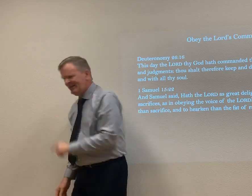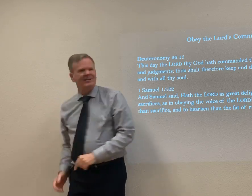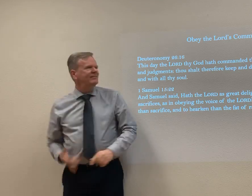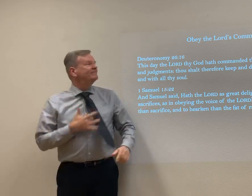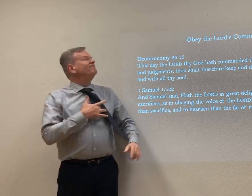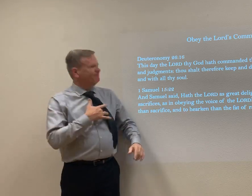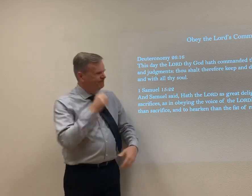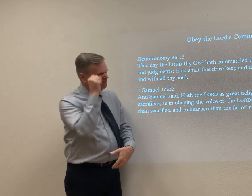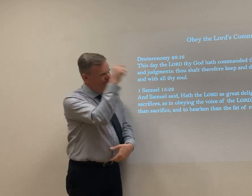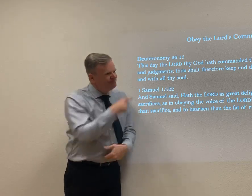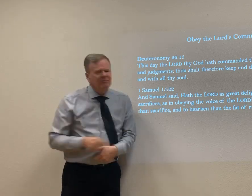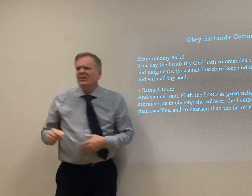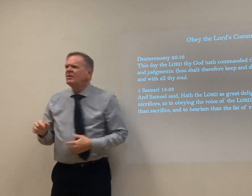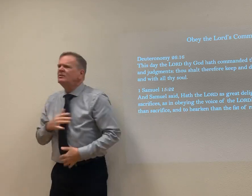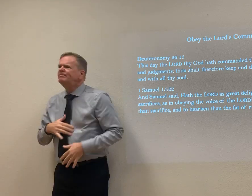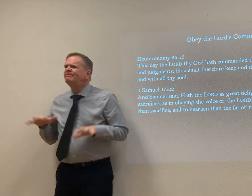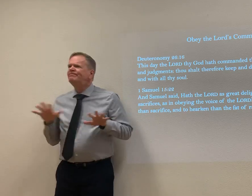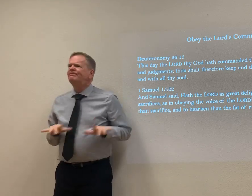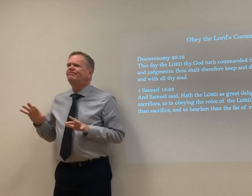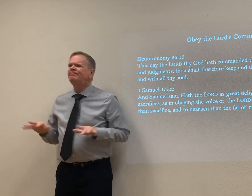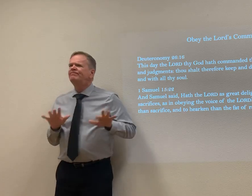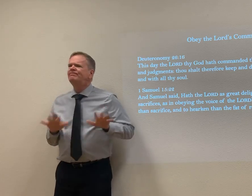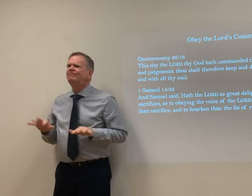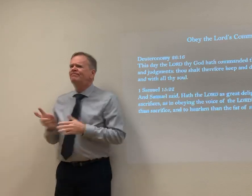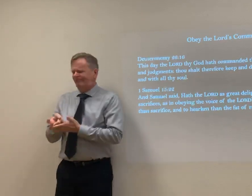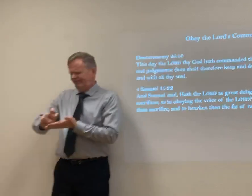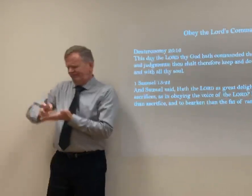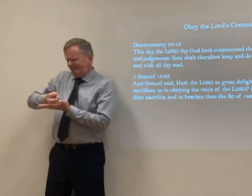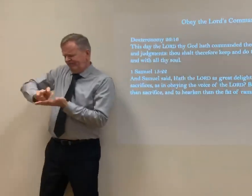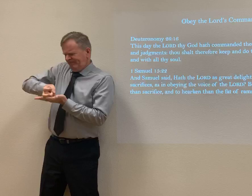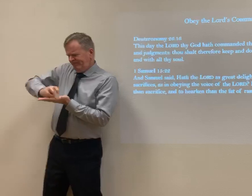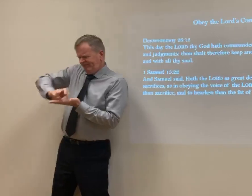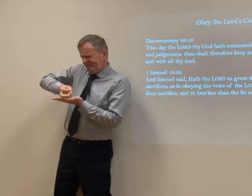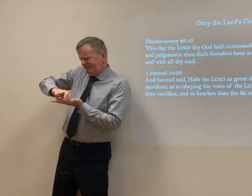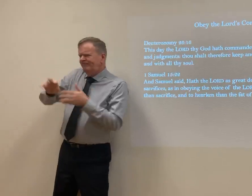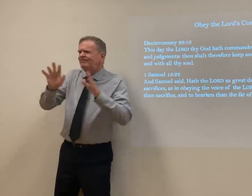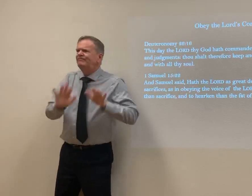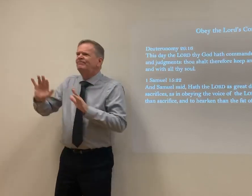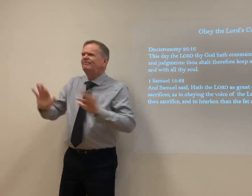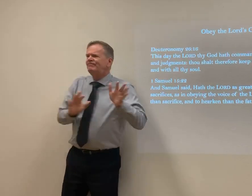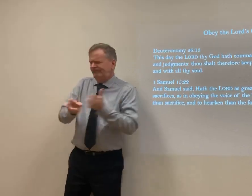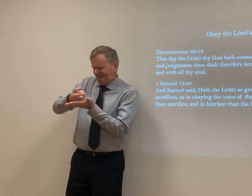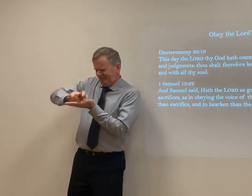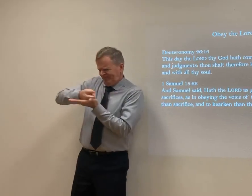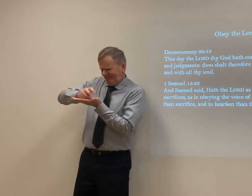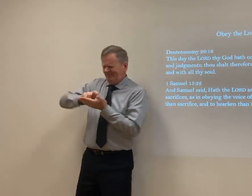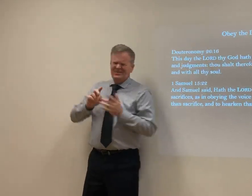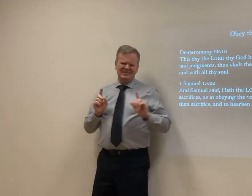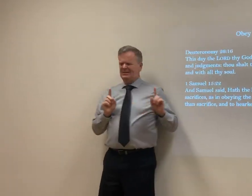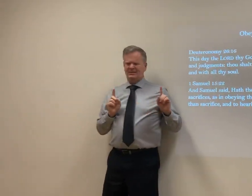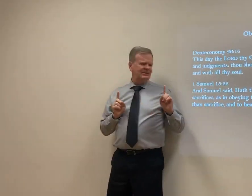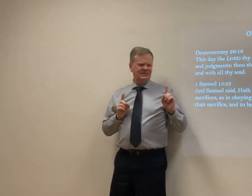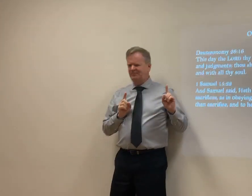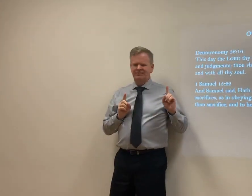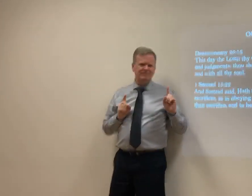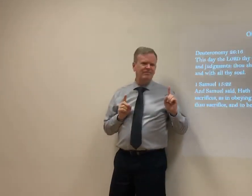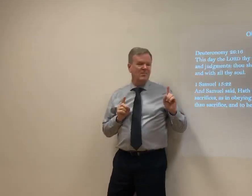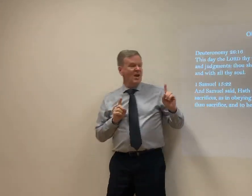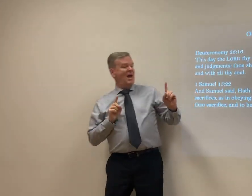do need to wait. He says, okay. So he goes back to what he's doing. And again, restless. That's all he can think about. That's all he wants to